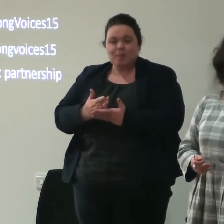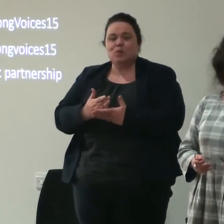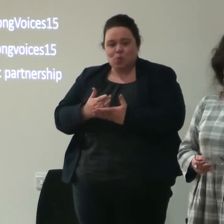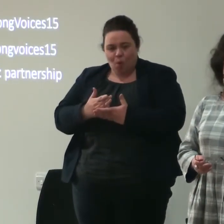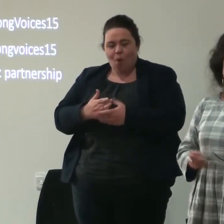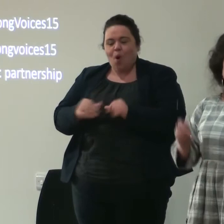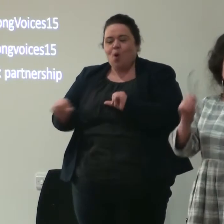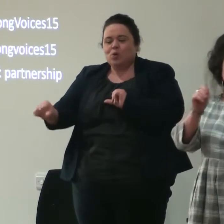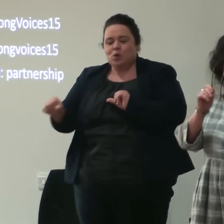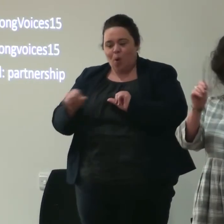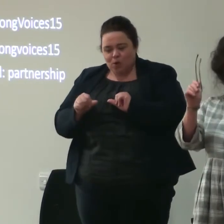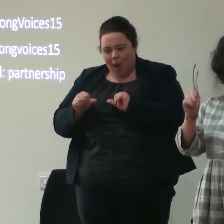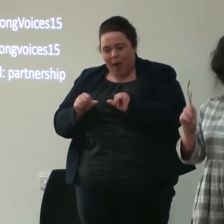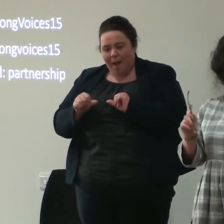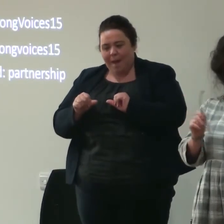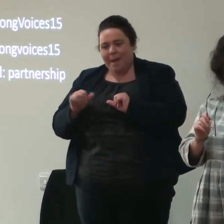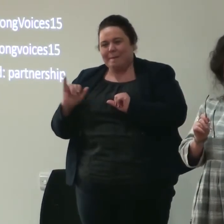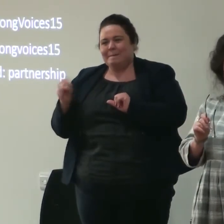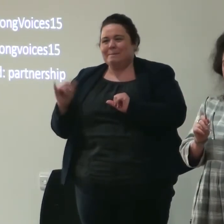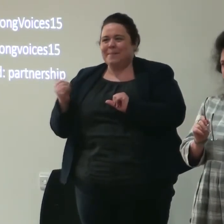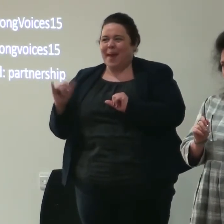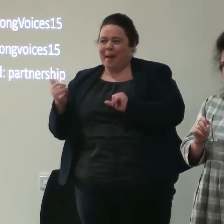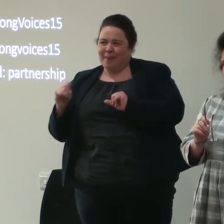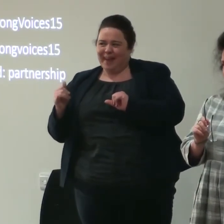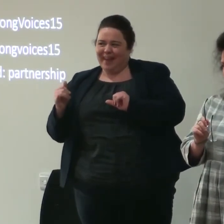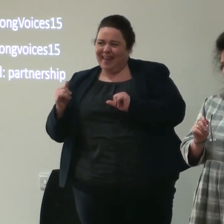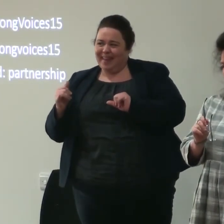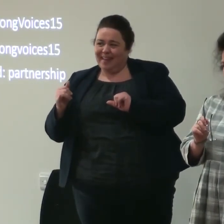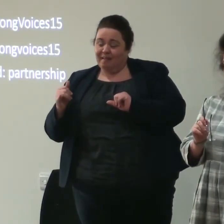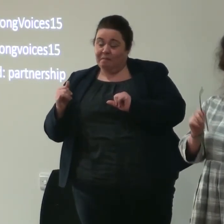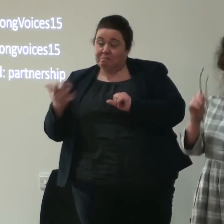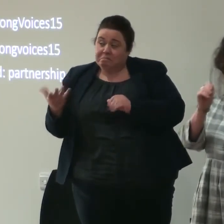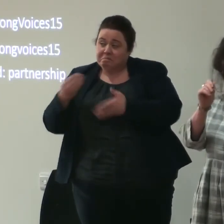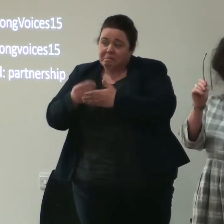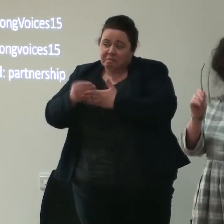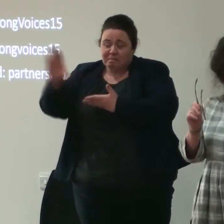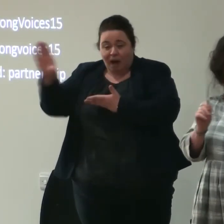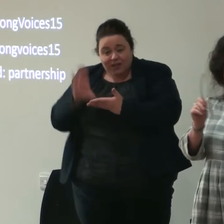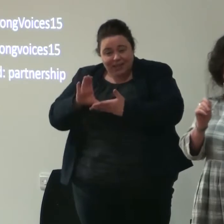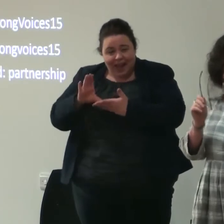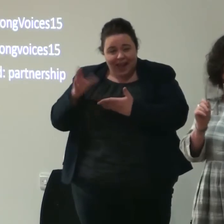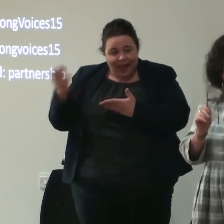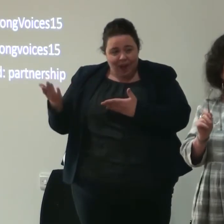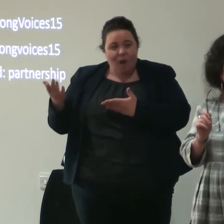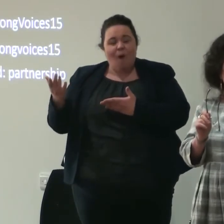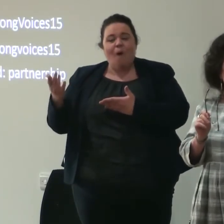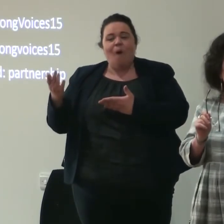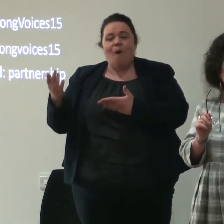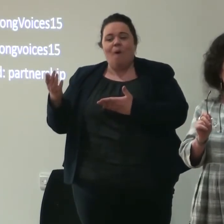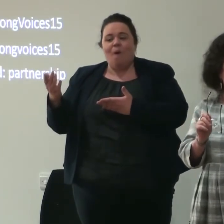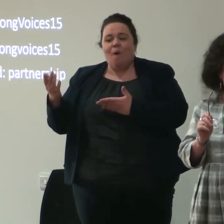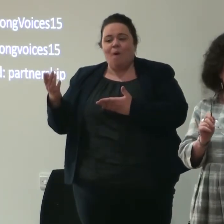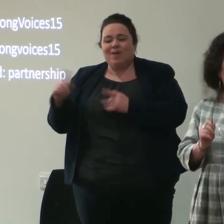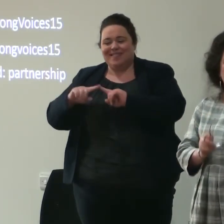termism might be located around this particular funding mechanism and the particular collection of